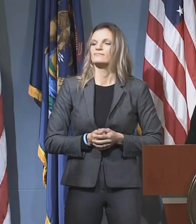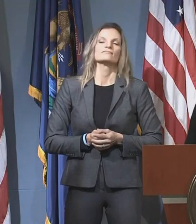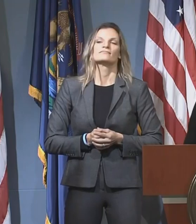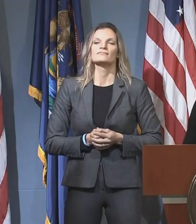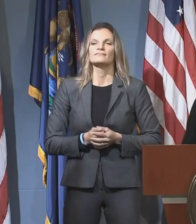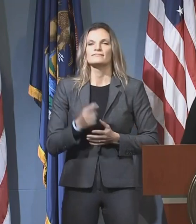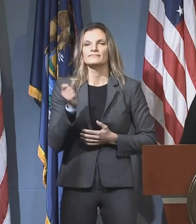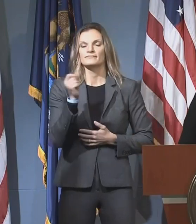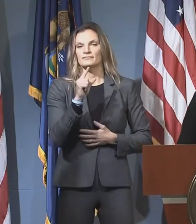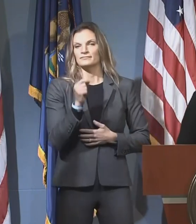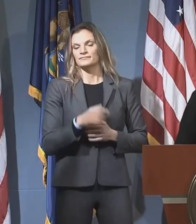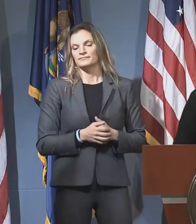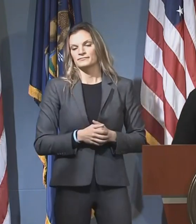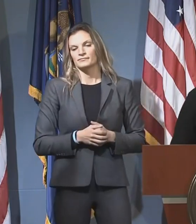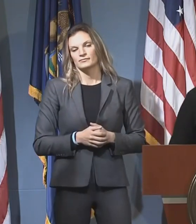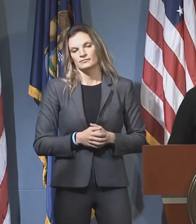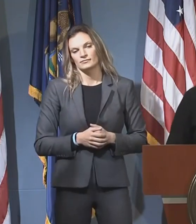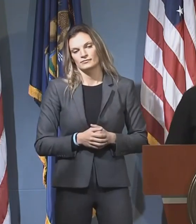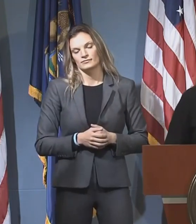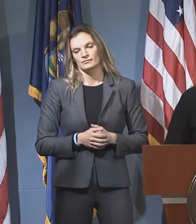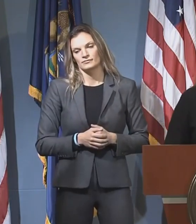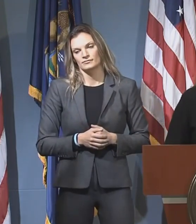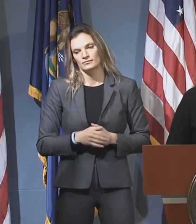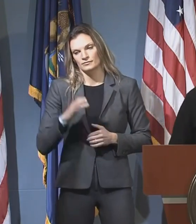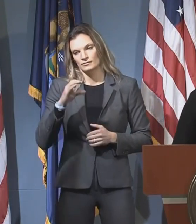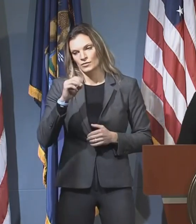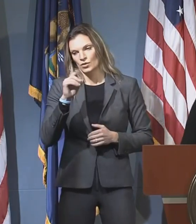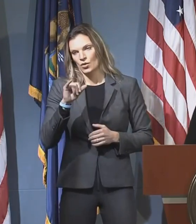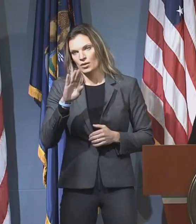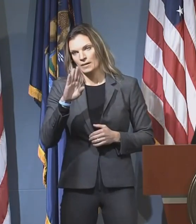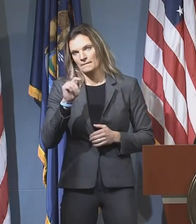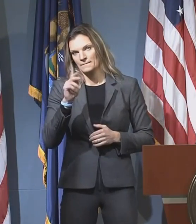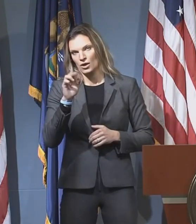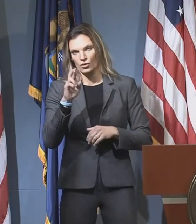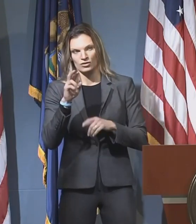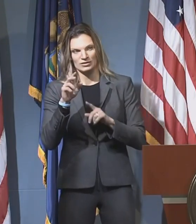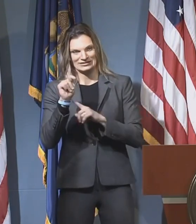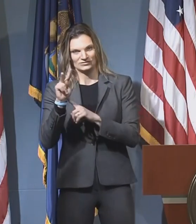Hey, Governor. The first question will come from Cody Butler with TV10.